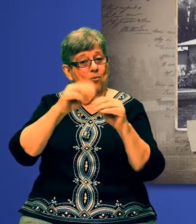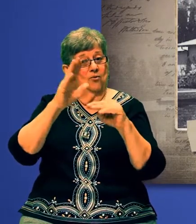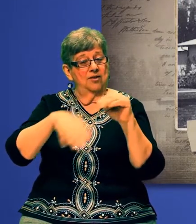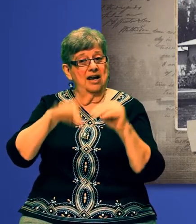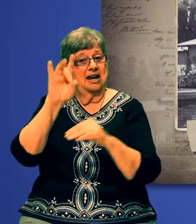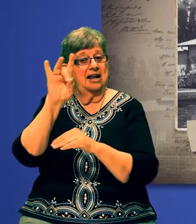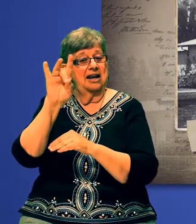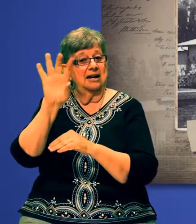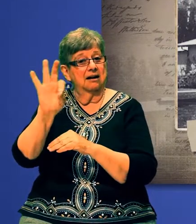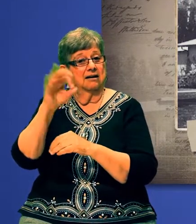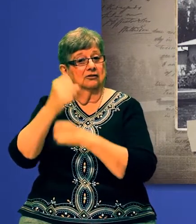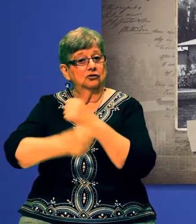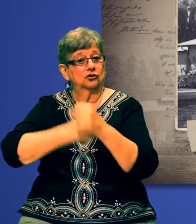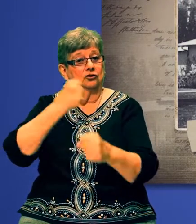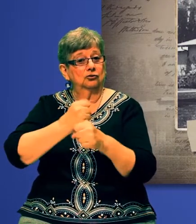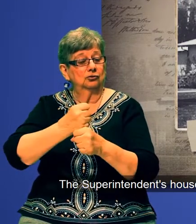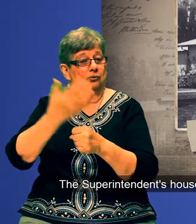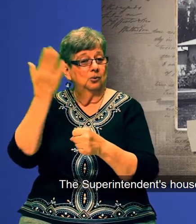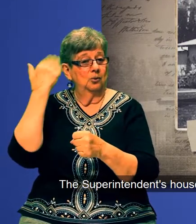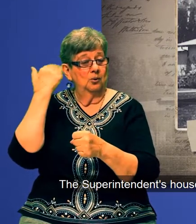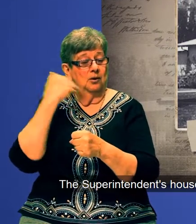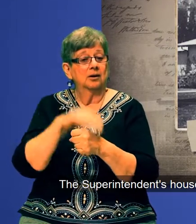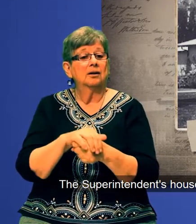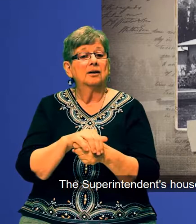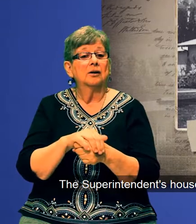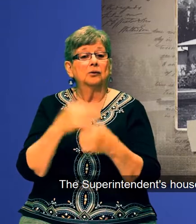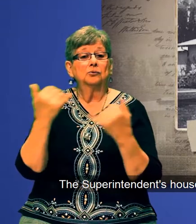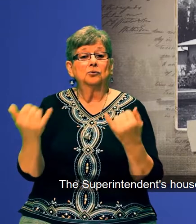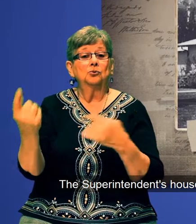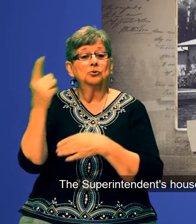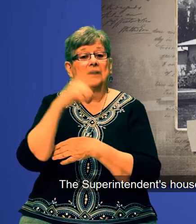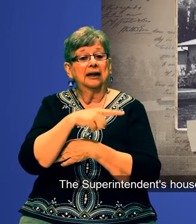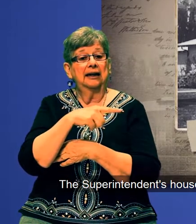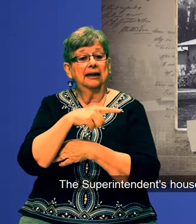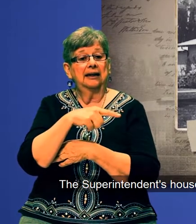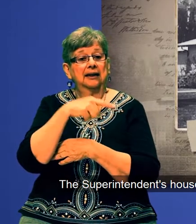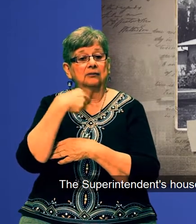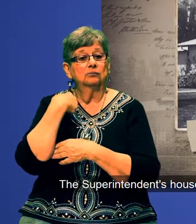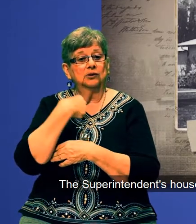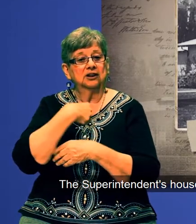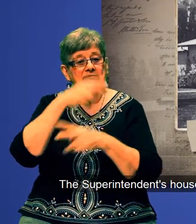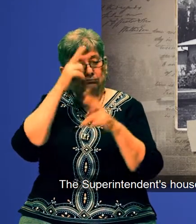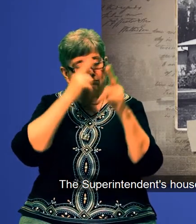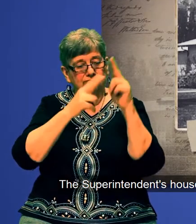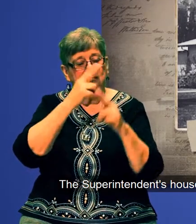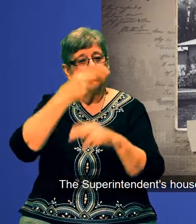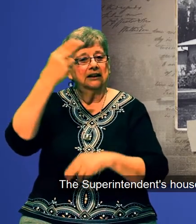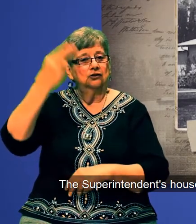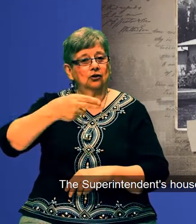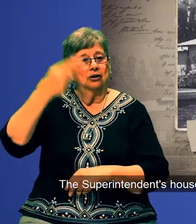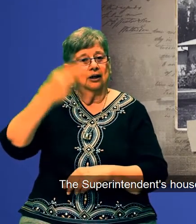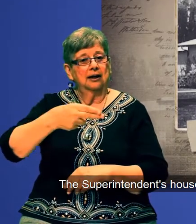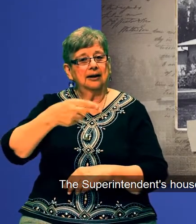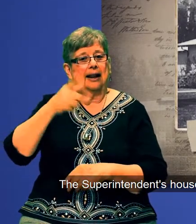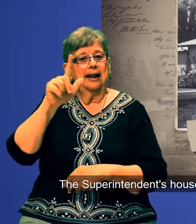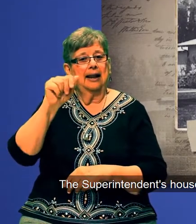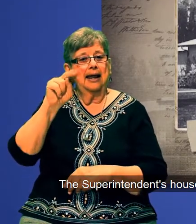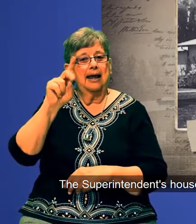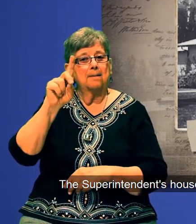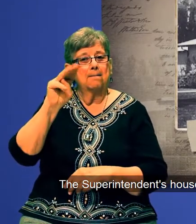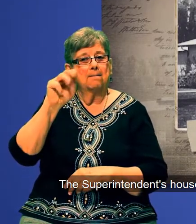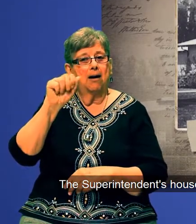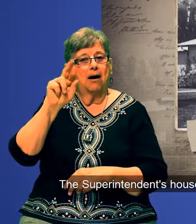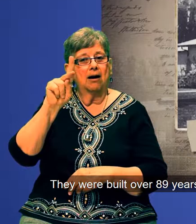dismantled and rebuilt. The superintendent's house and bathhouse are the only original ASDB buildings